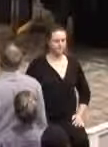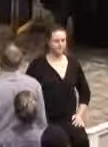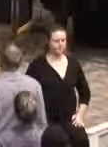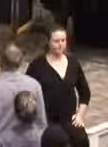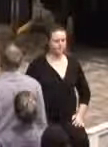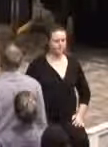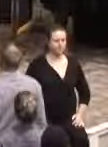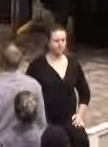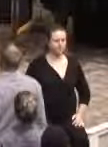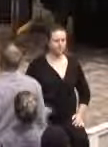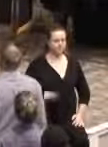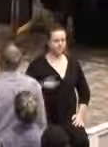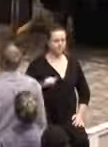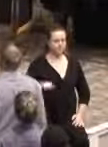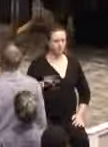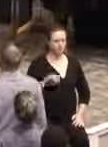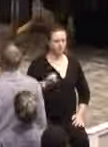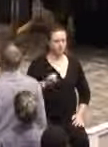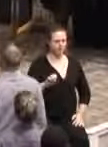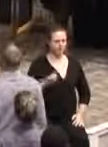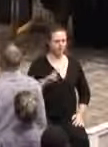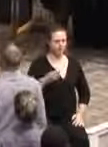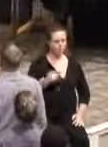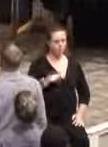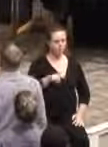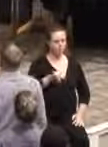And Laurie Whaley.